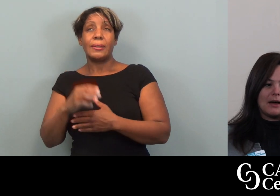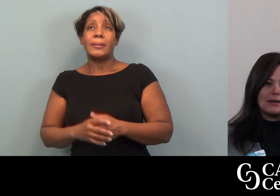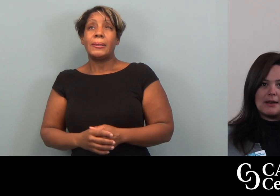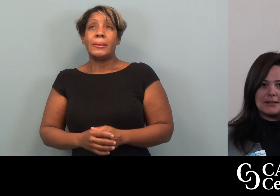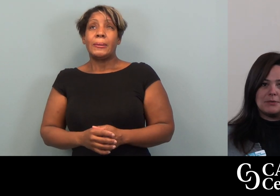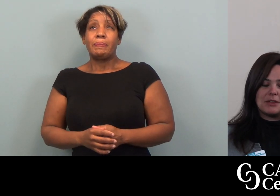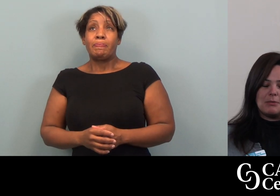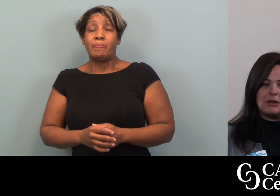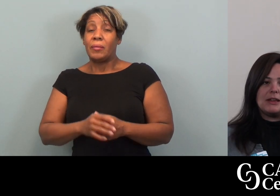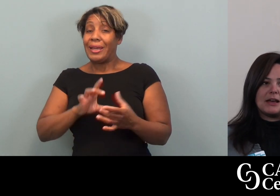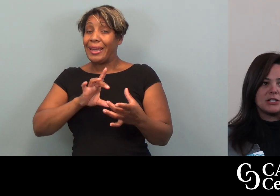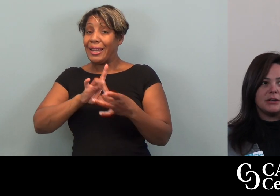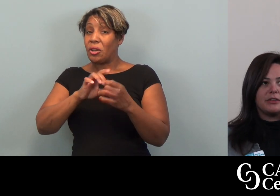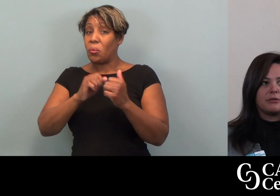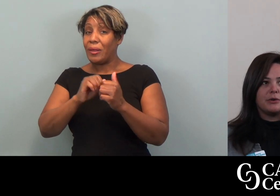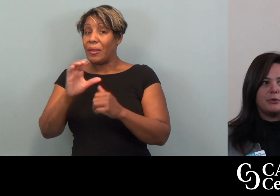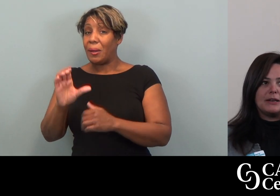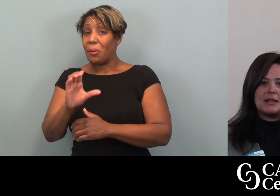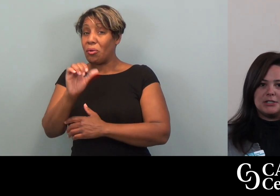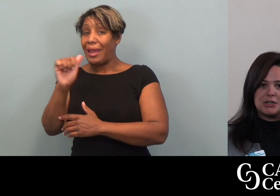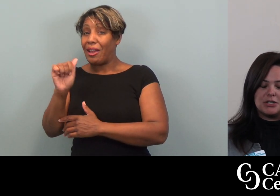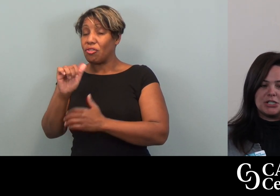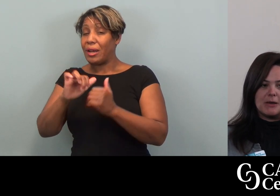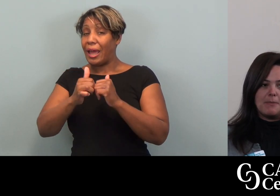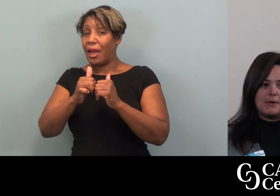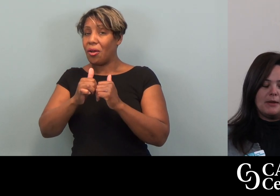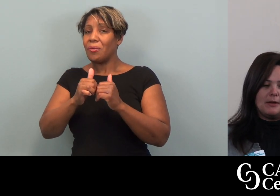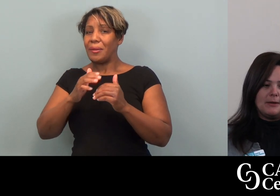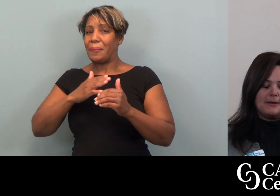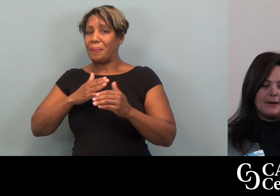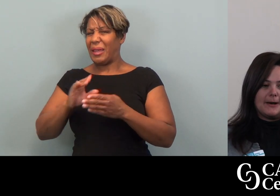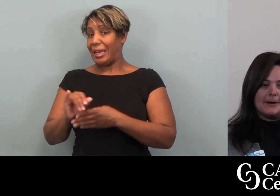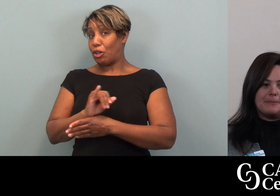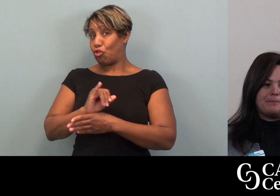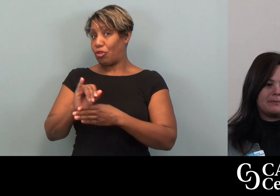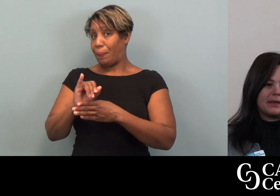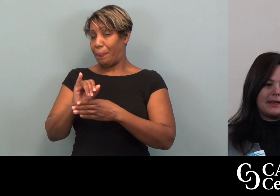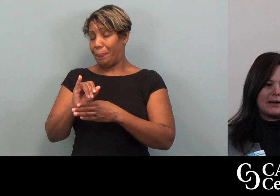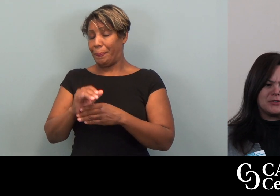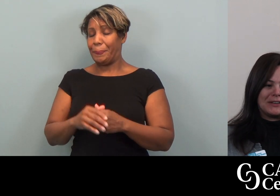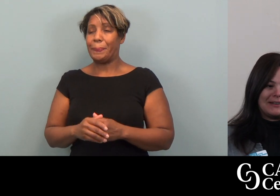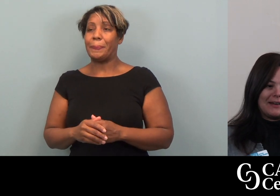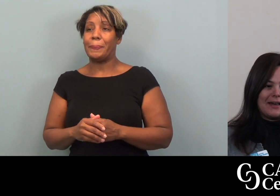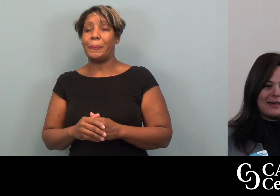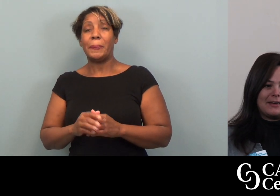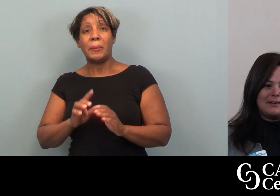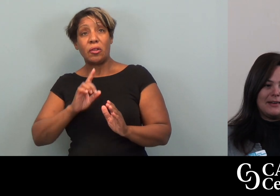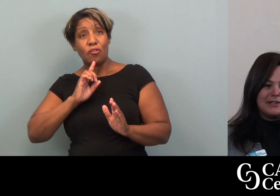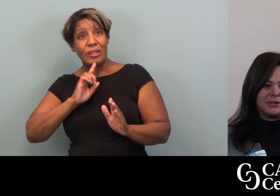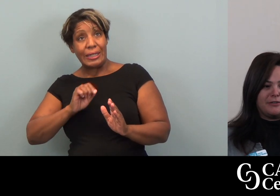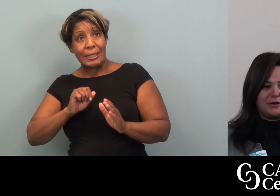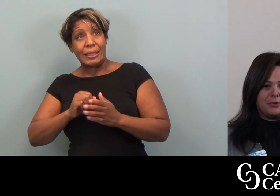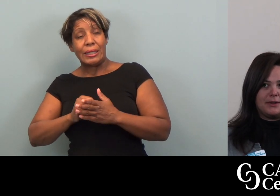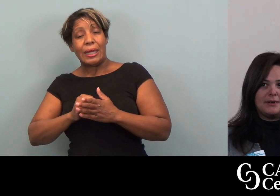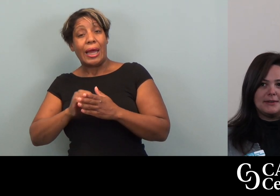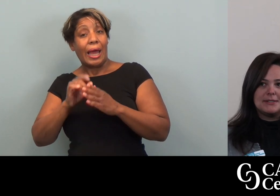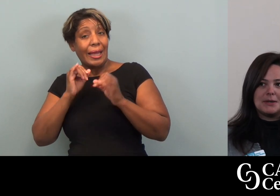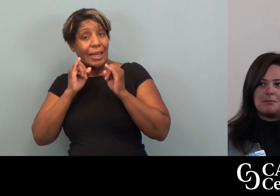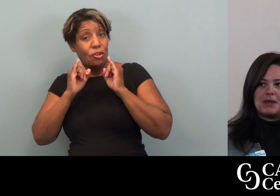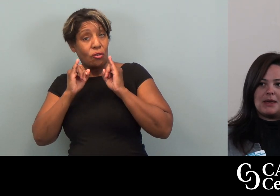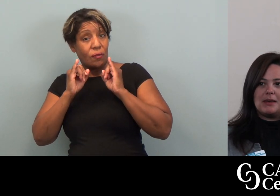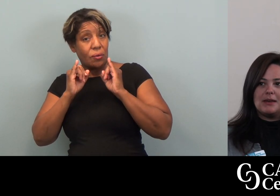Got connected with Community Action through an internship. And actually, I interviewed